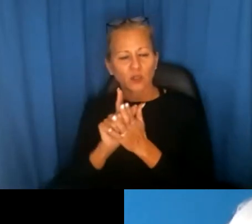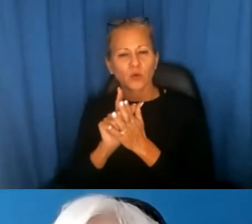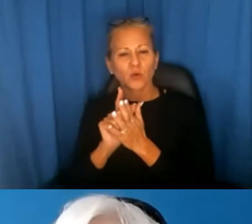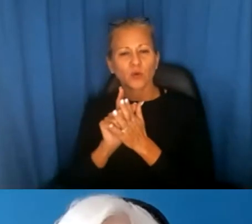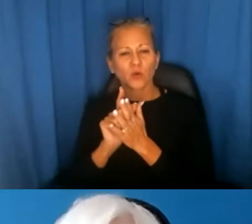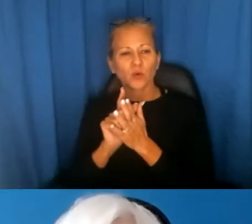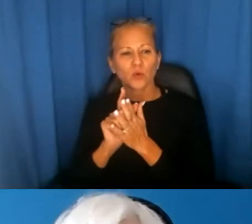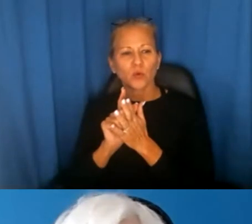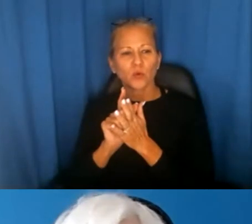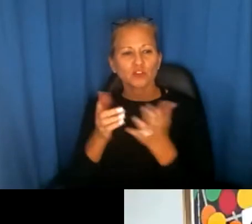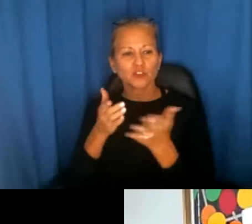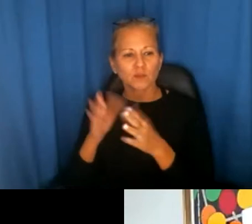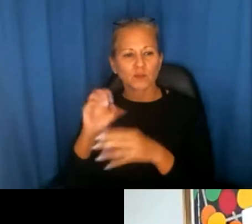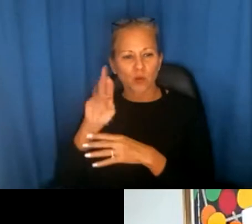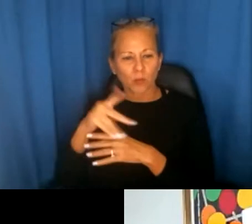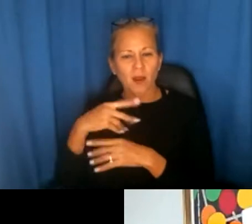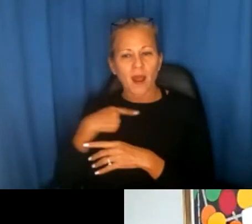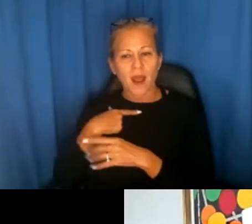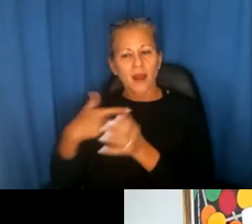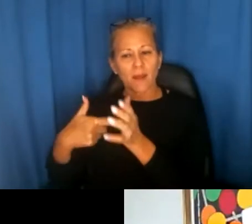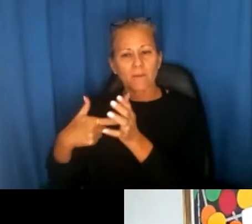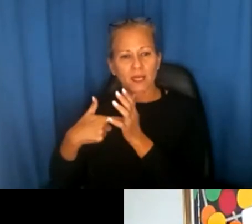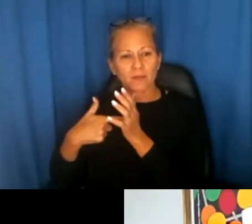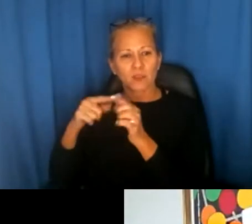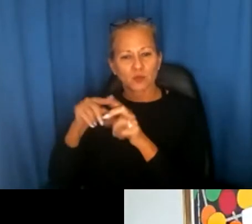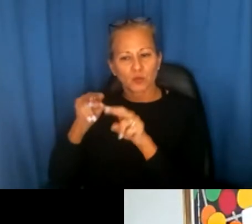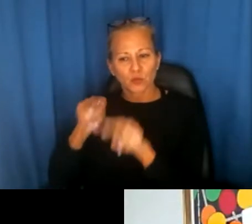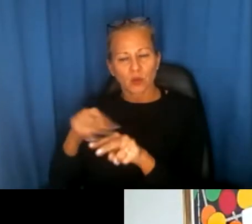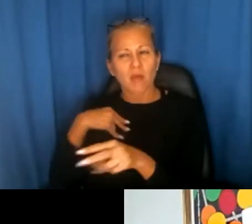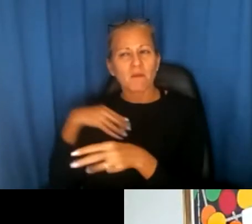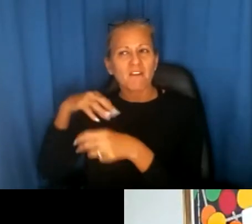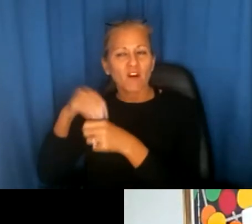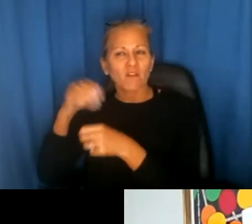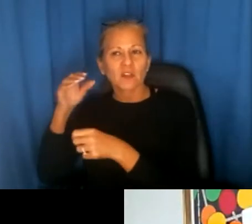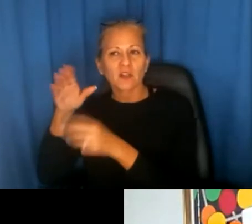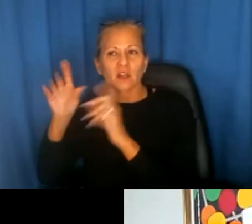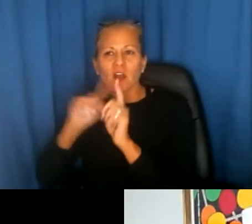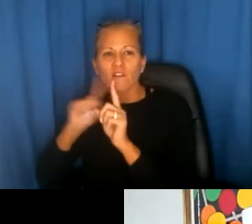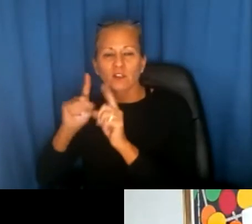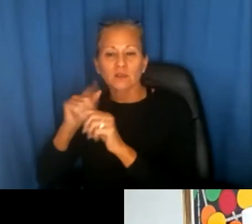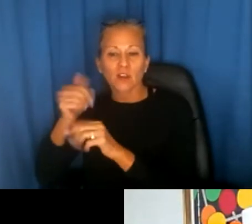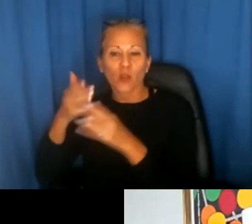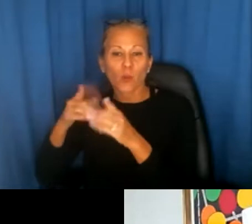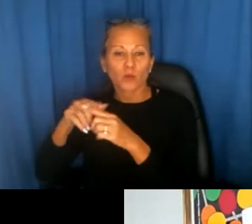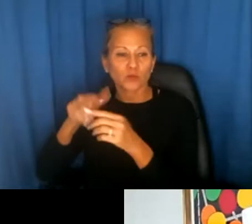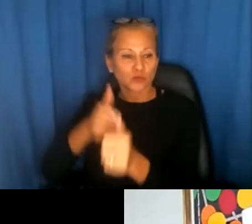mandate to track evictions as well. I've been involved in those conversations, but that might be another way to track the data.